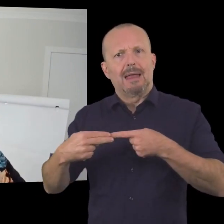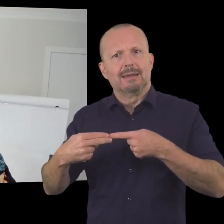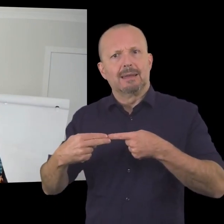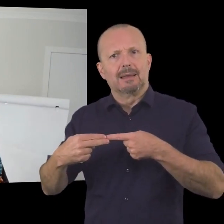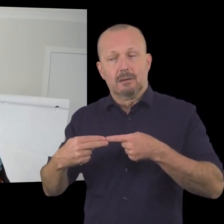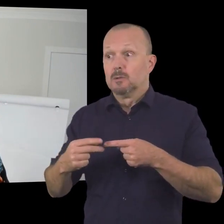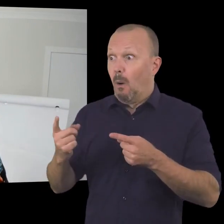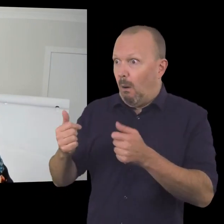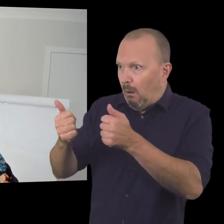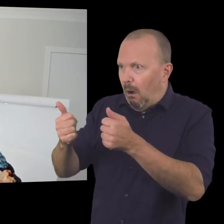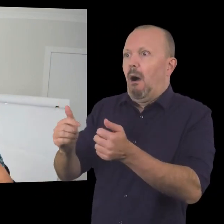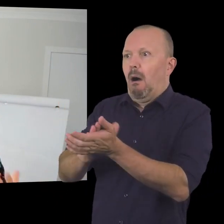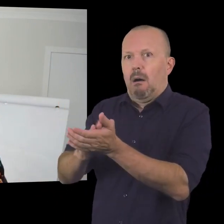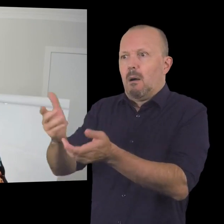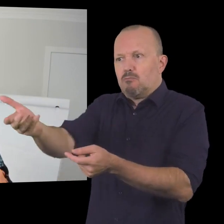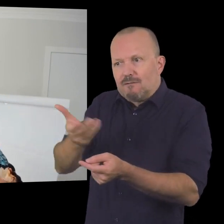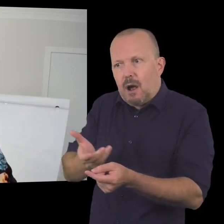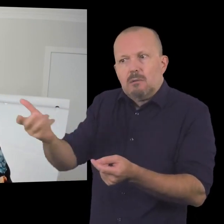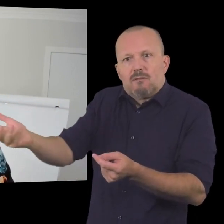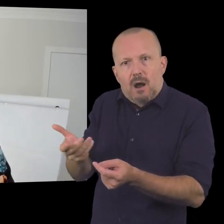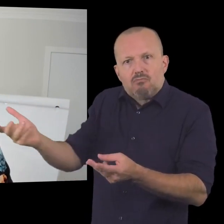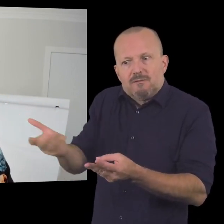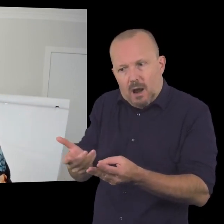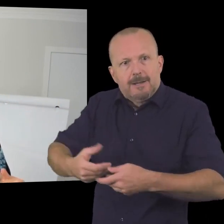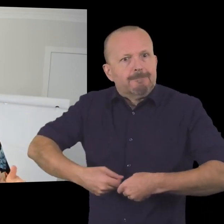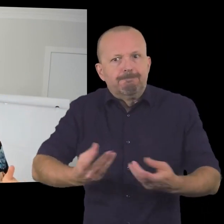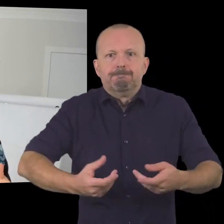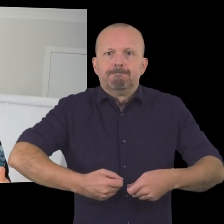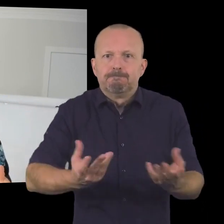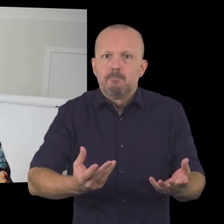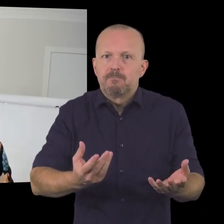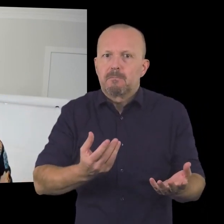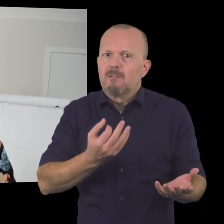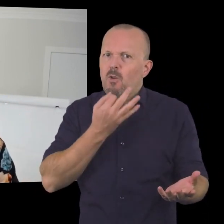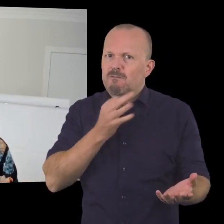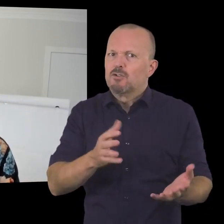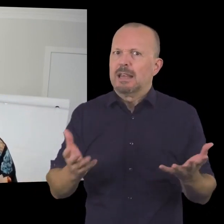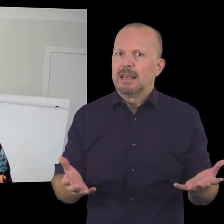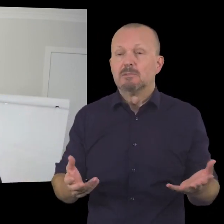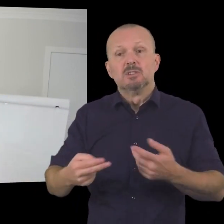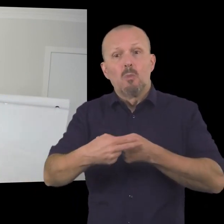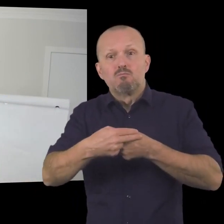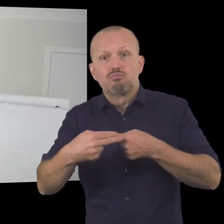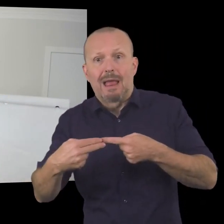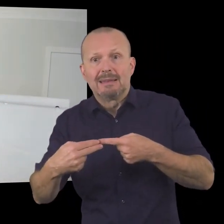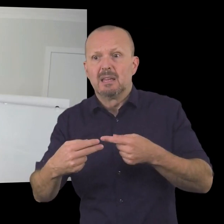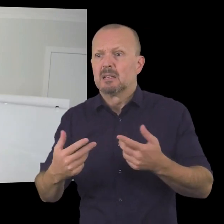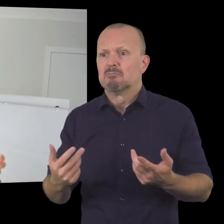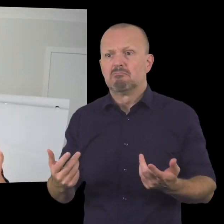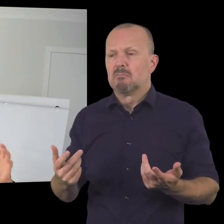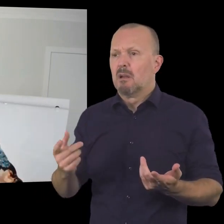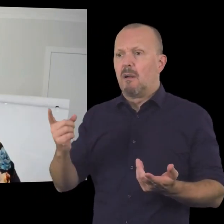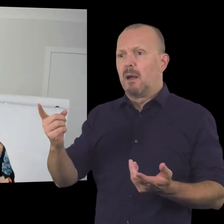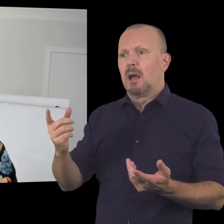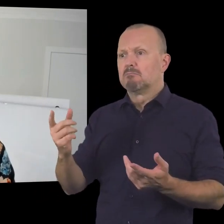responded yes they did and now we can provide a branded pin for people who take part now in person workshops so uh